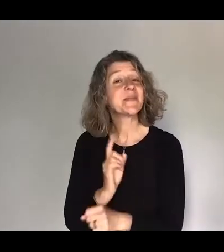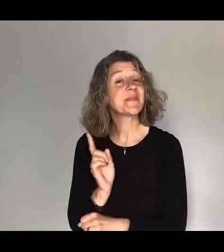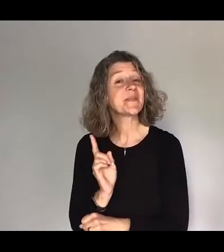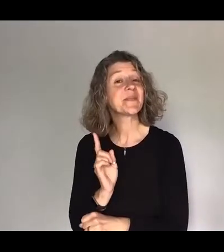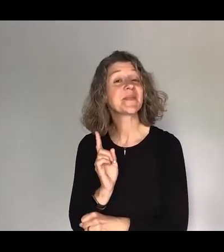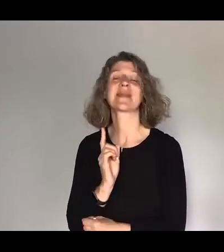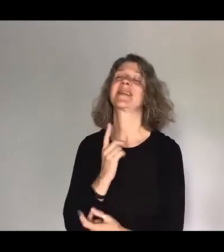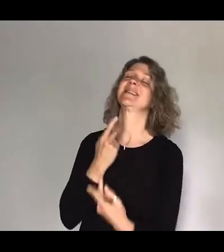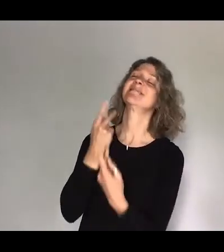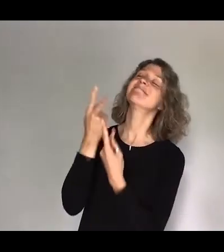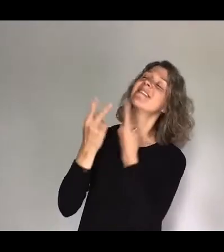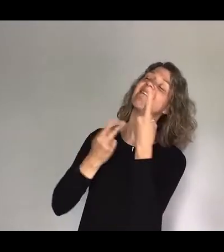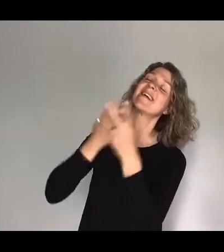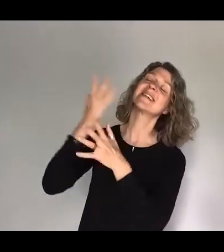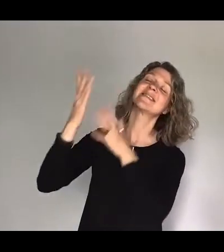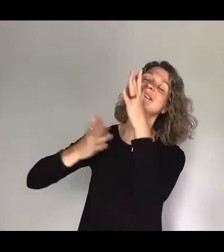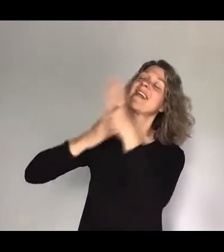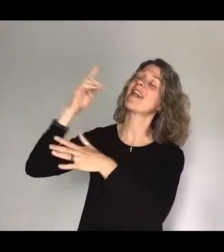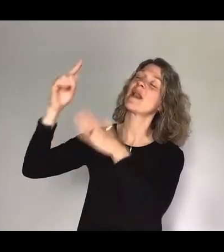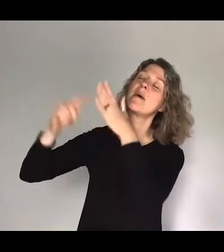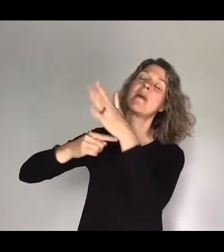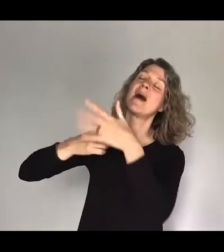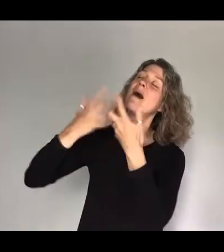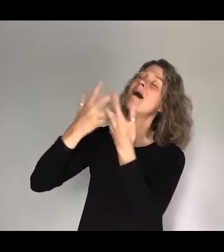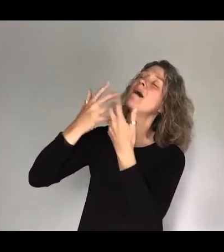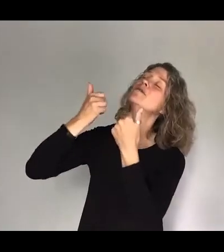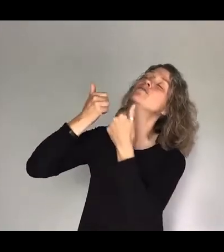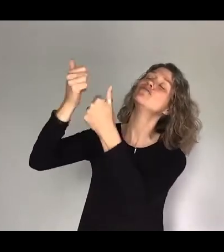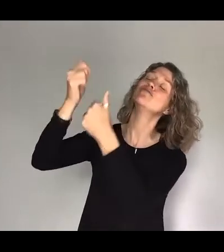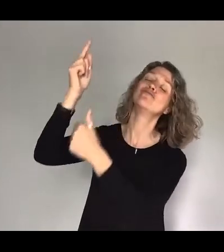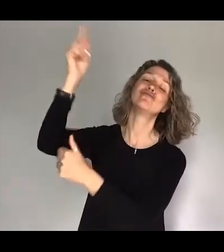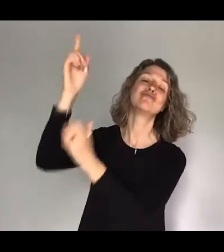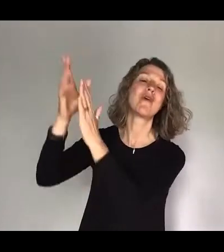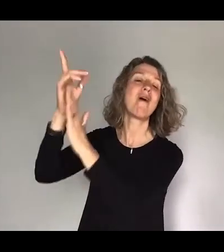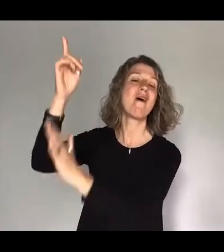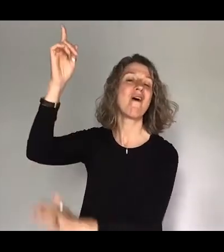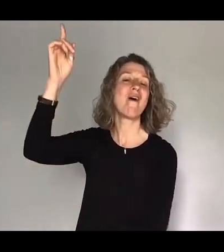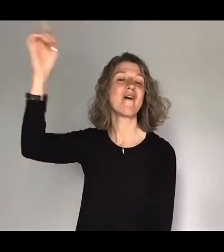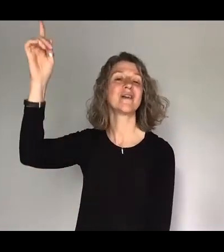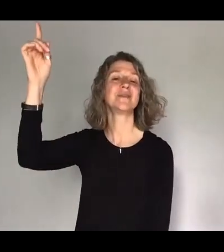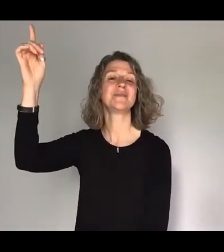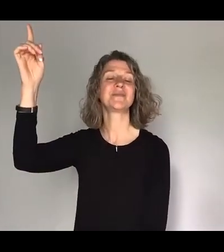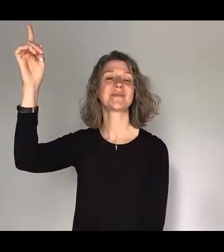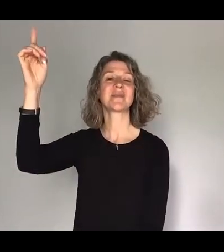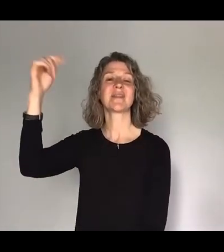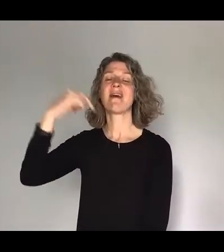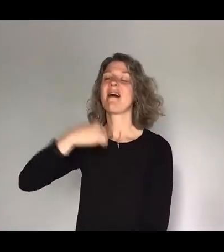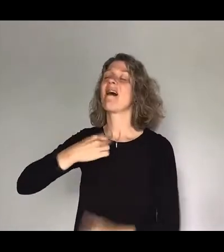sing of the goodness of God I love your voice I love your